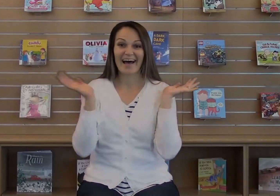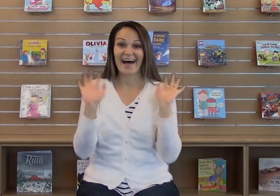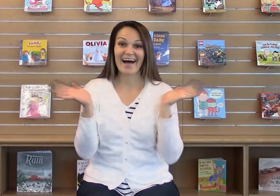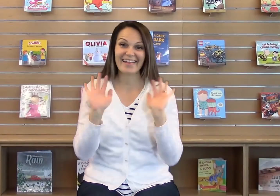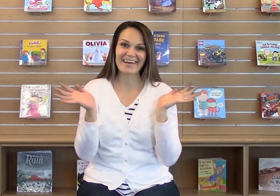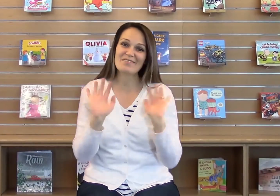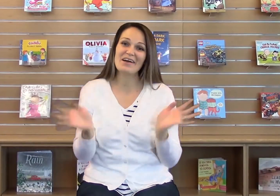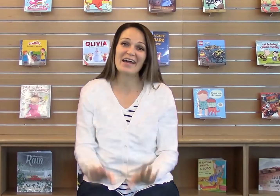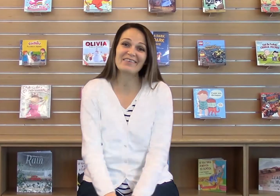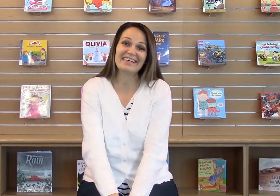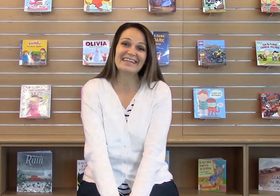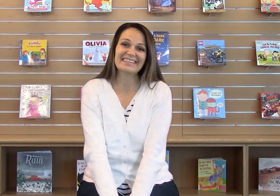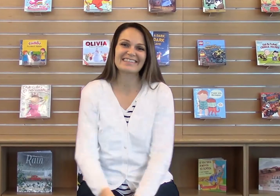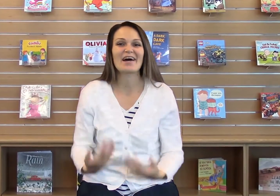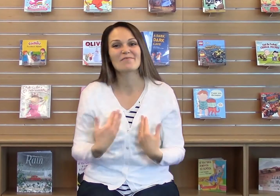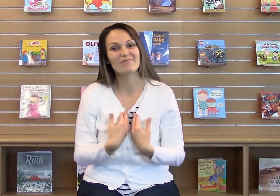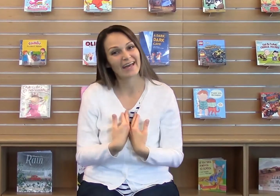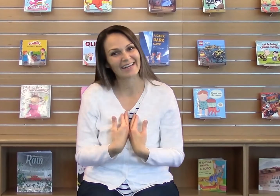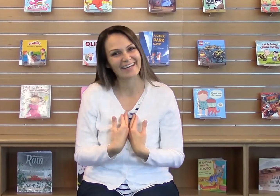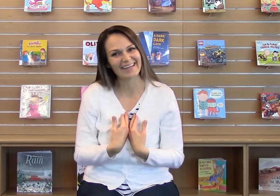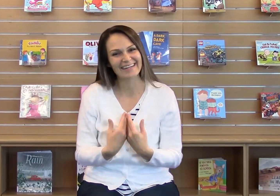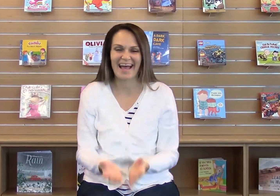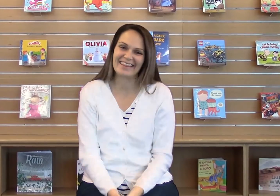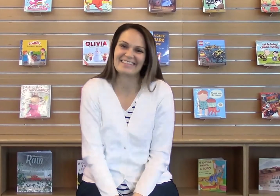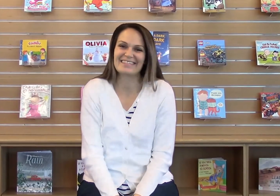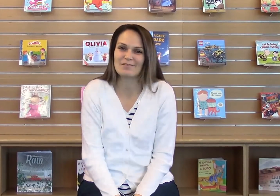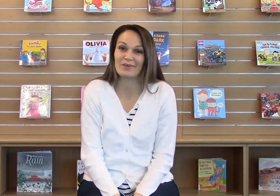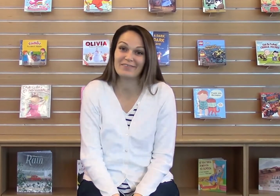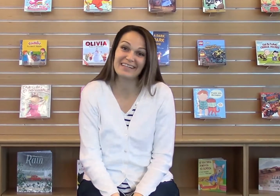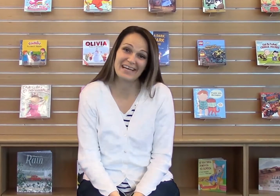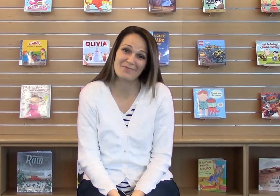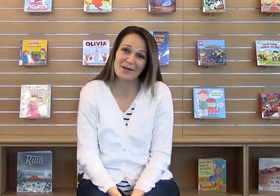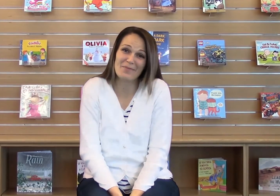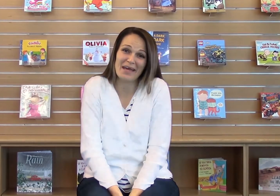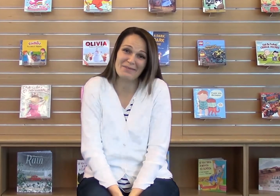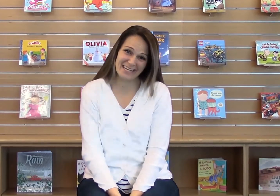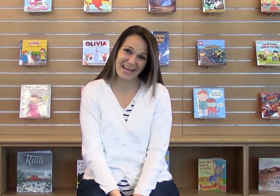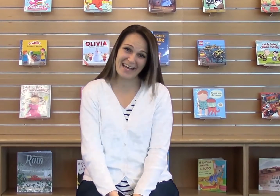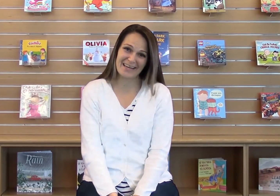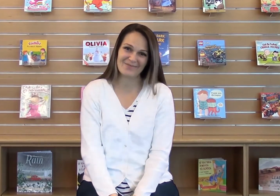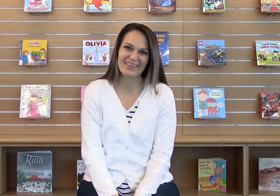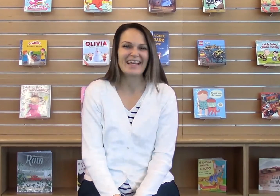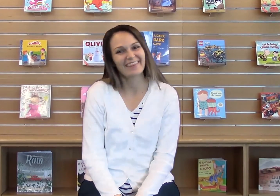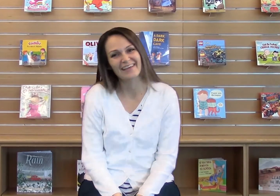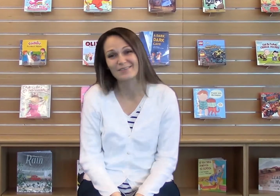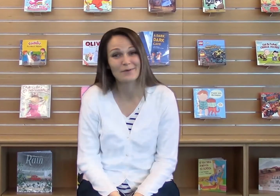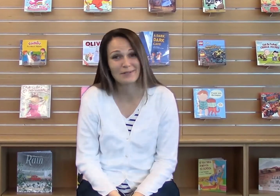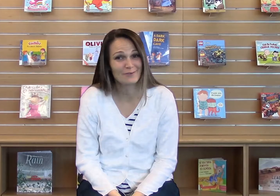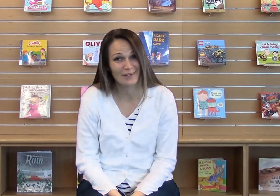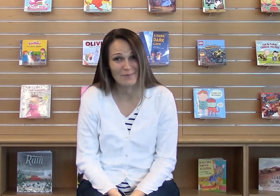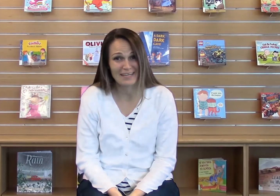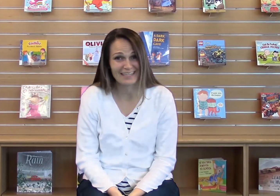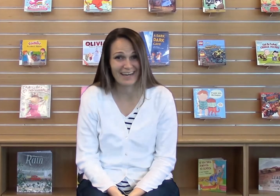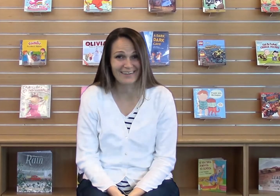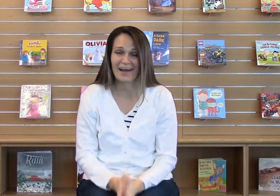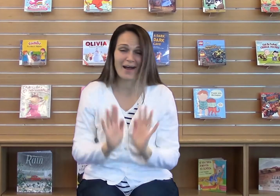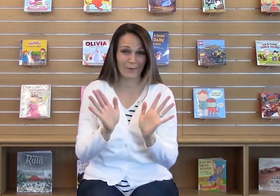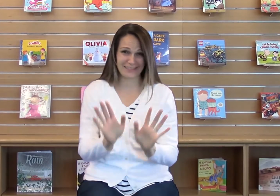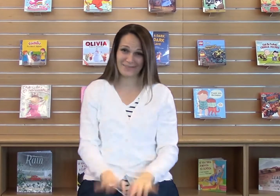Hi there babies! I'm Megan and this is Springville Library Baby Time. Thank you so much for coming again. I always love